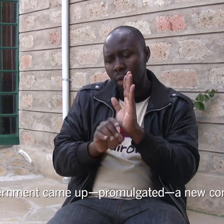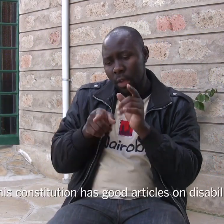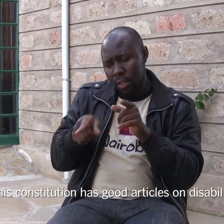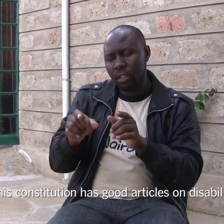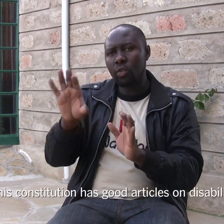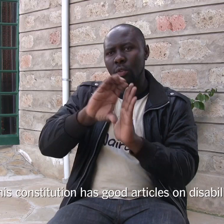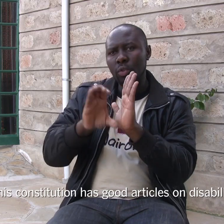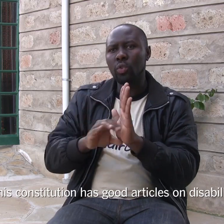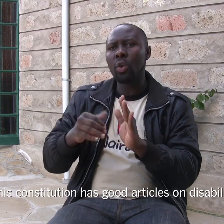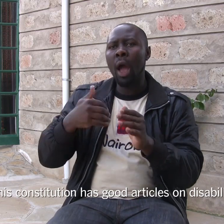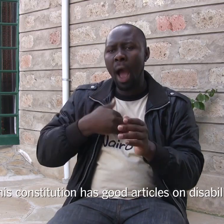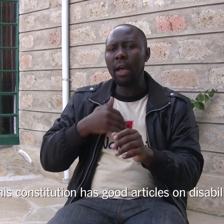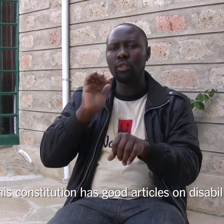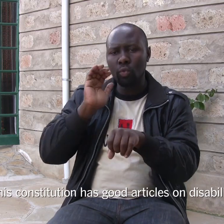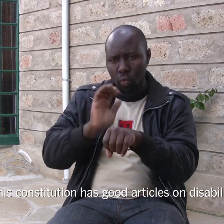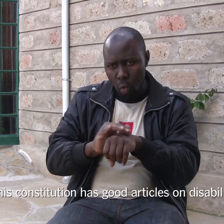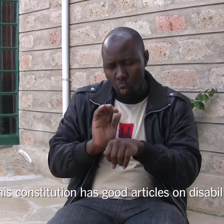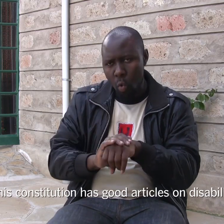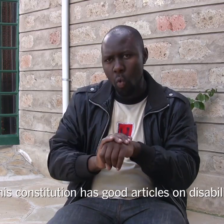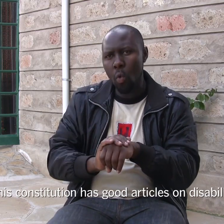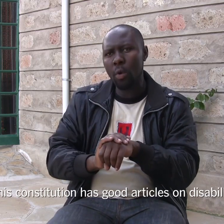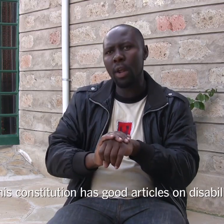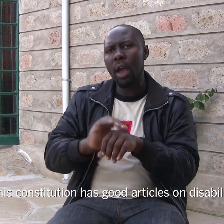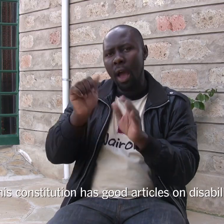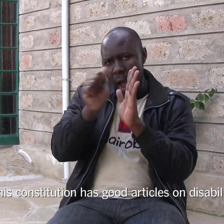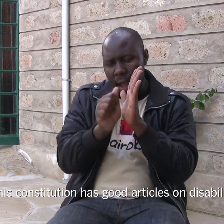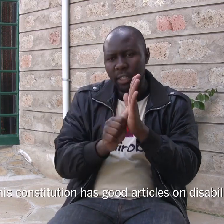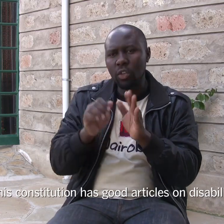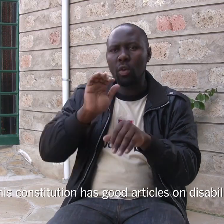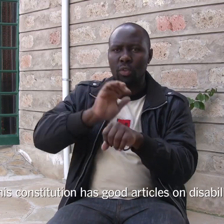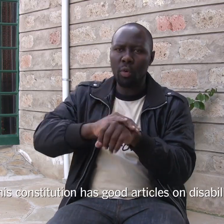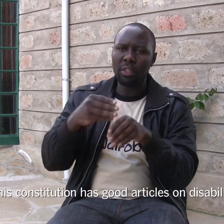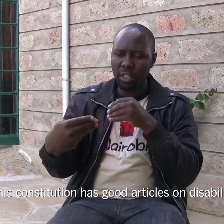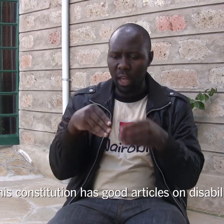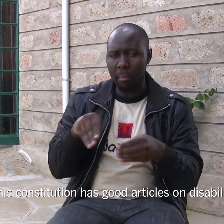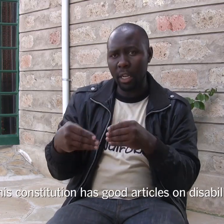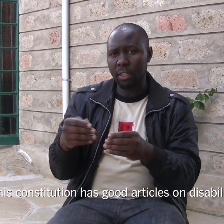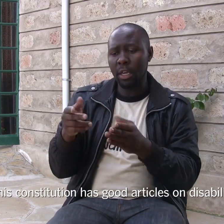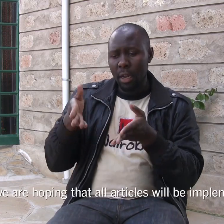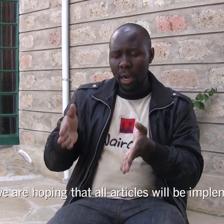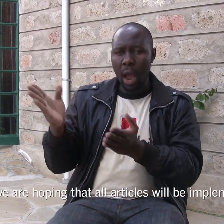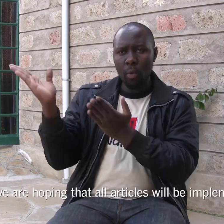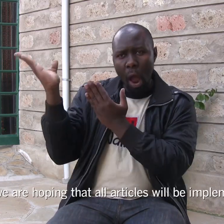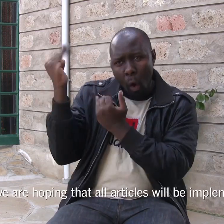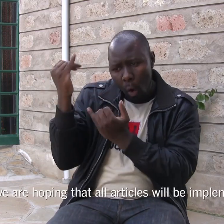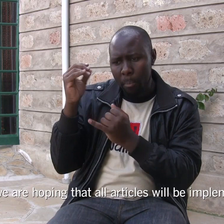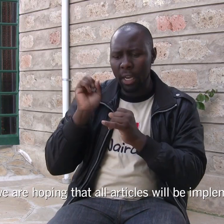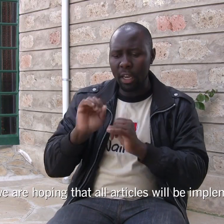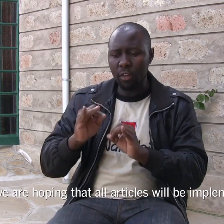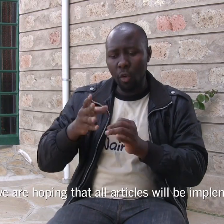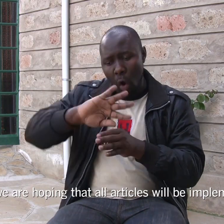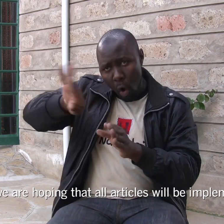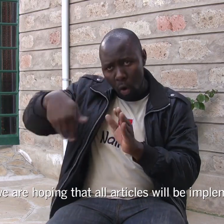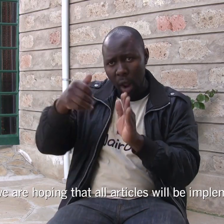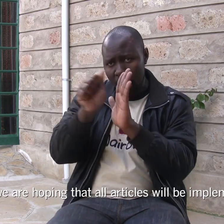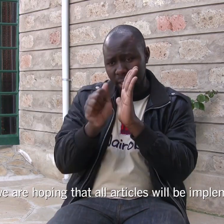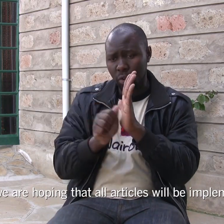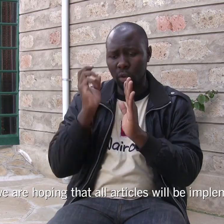This constitution has good articles on disability. Now we are hoping if all articles